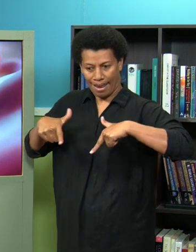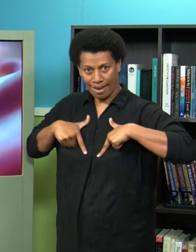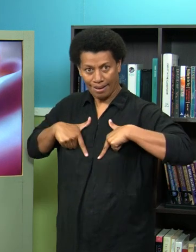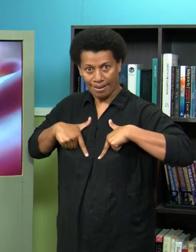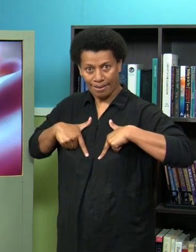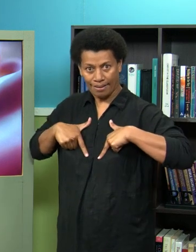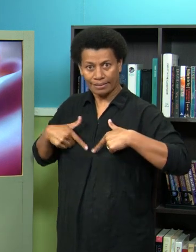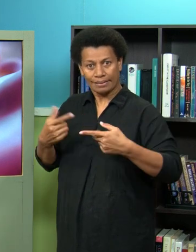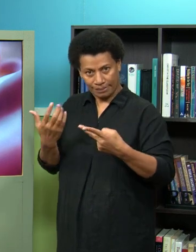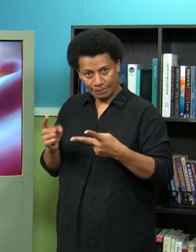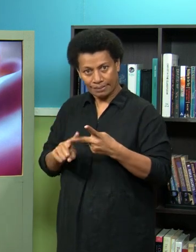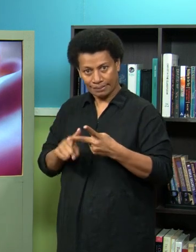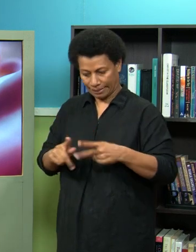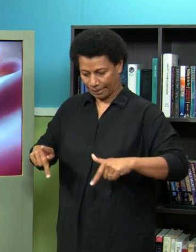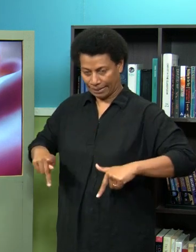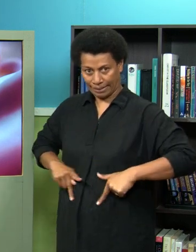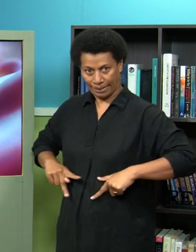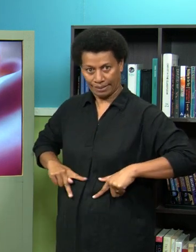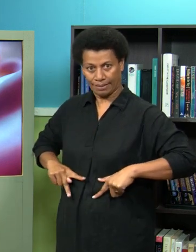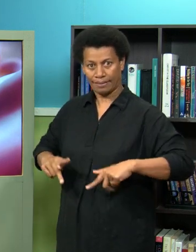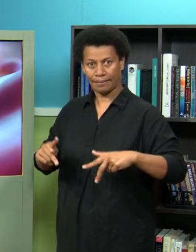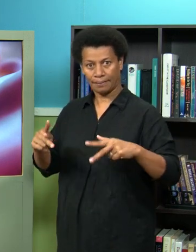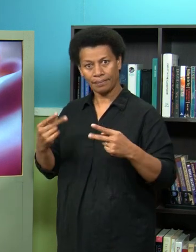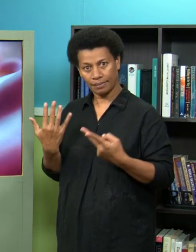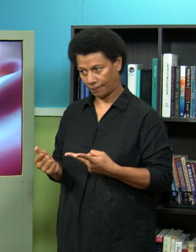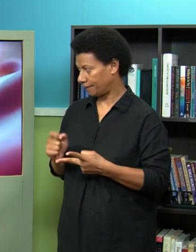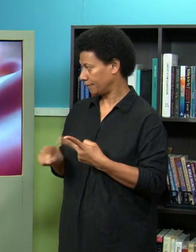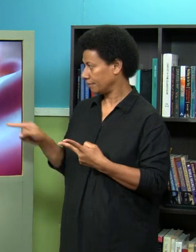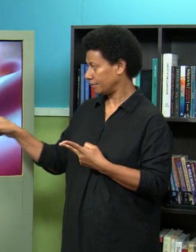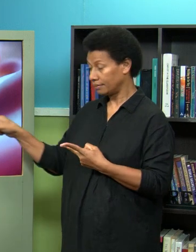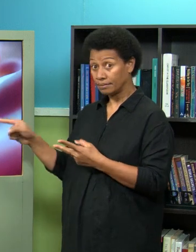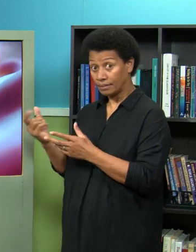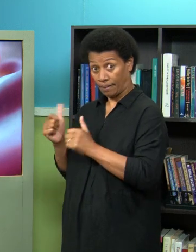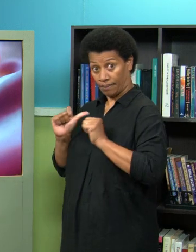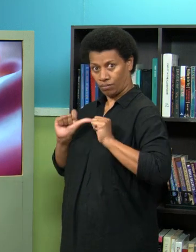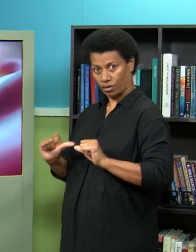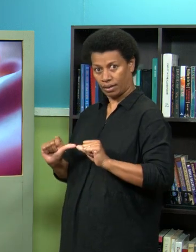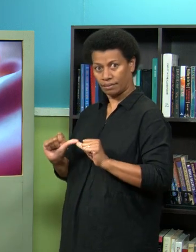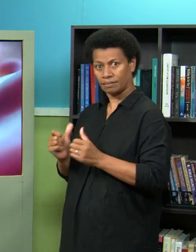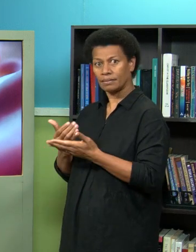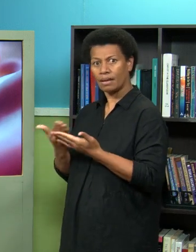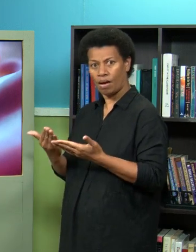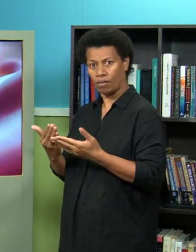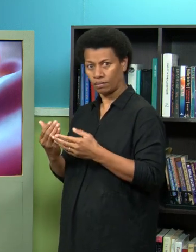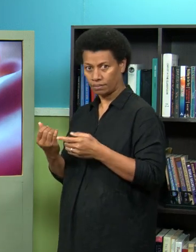in the body's kidneys now these receptors are usually protective but if a virus goes and binds to a protective